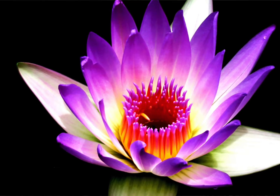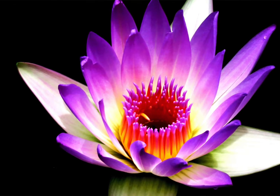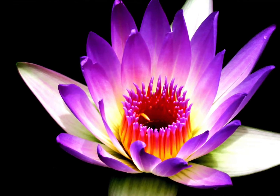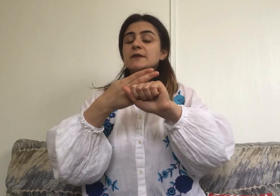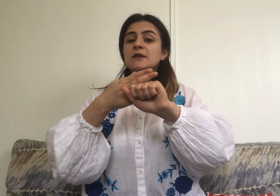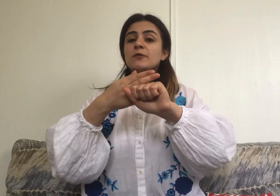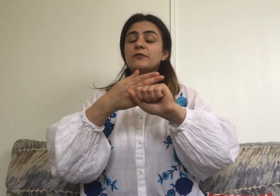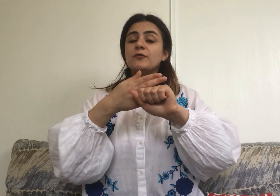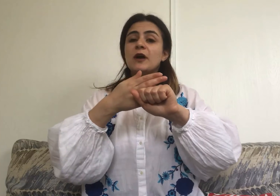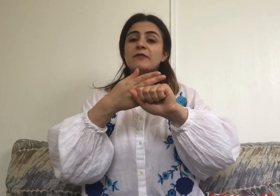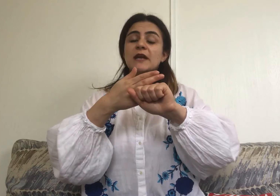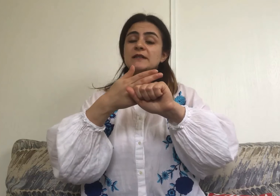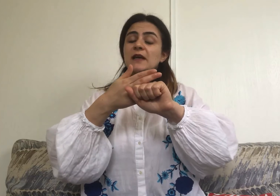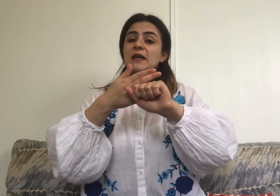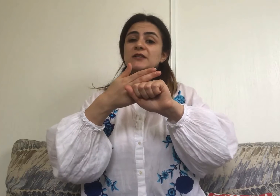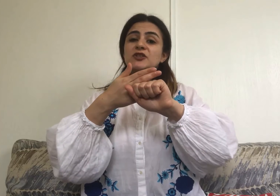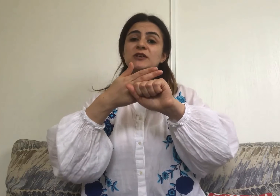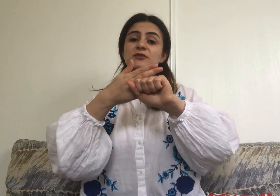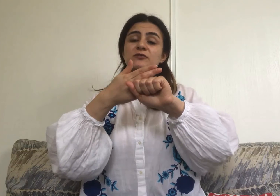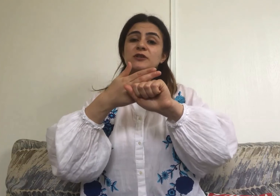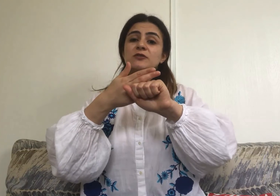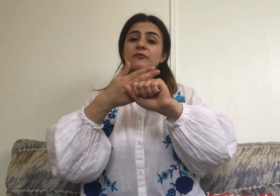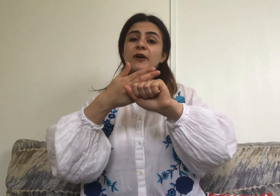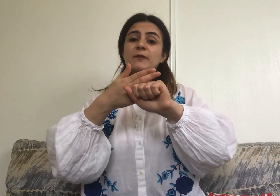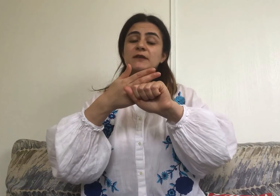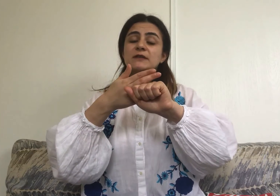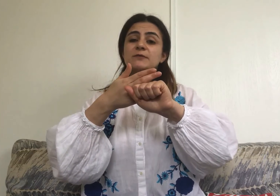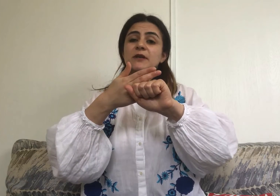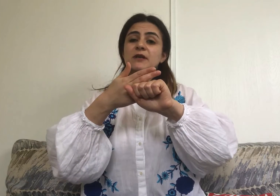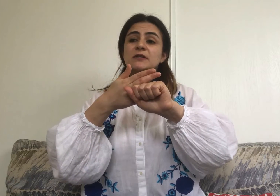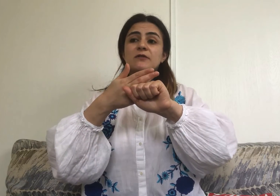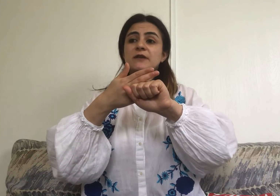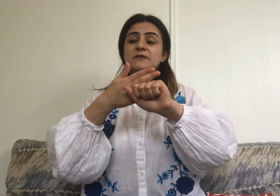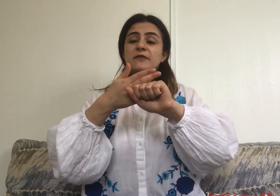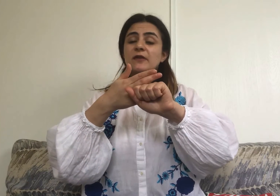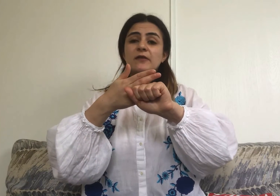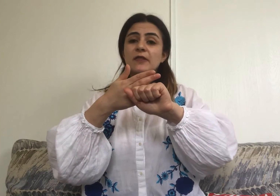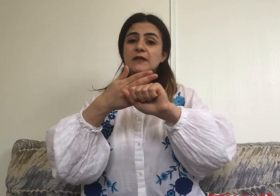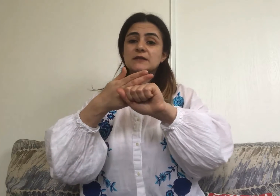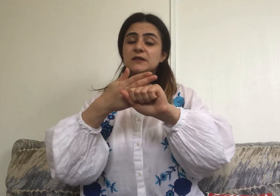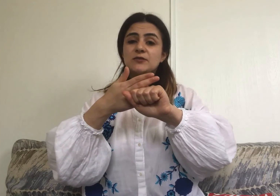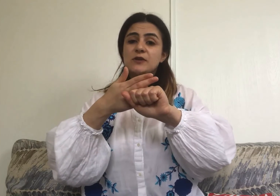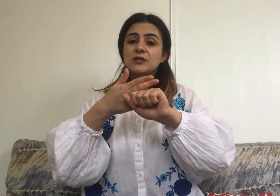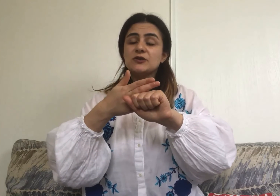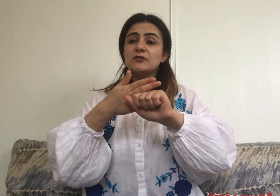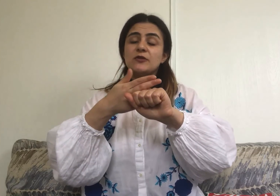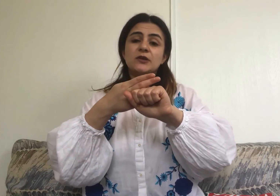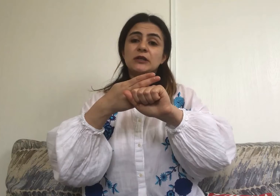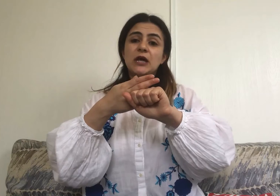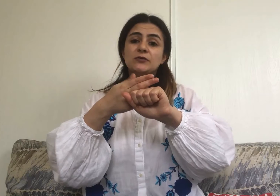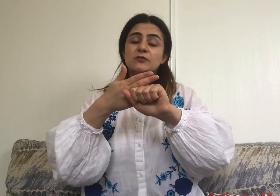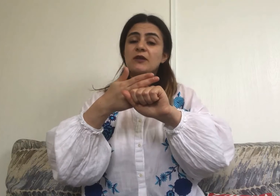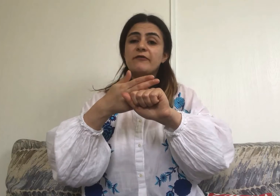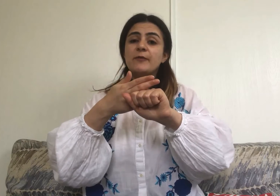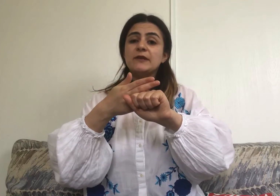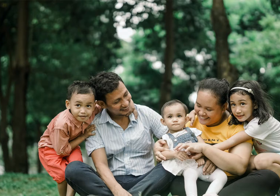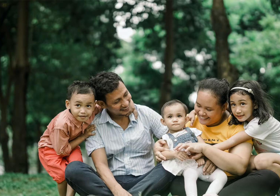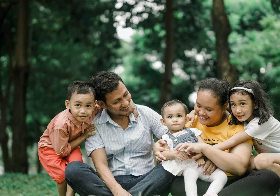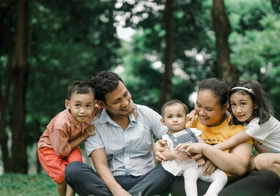Maybe some of you haven't had a chance to see your families because of the situation. You are not allowed to have family visits